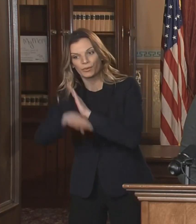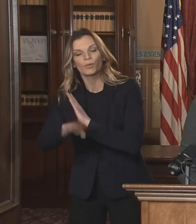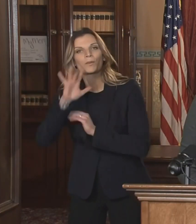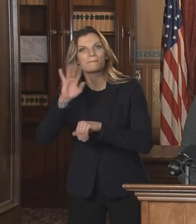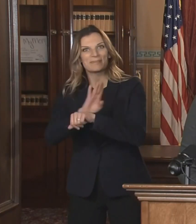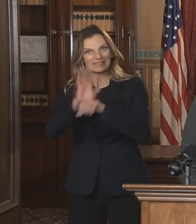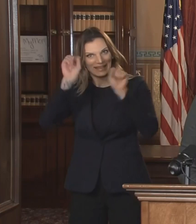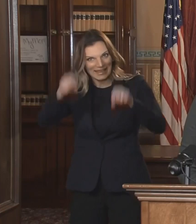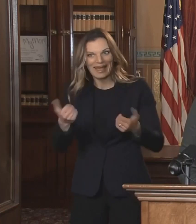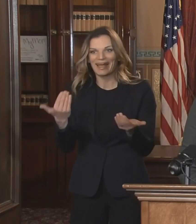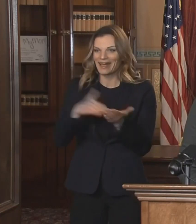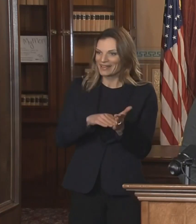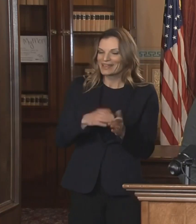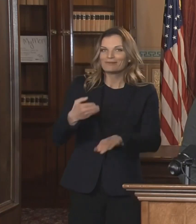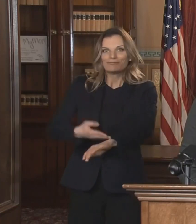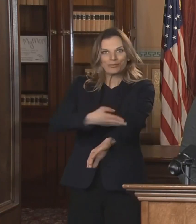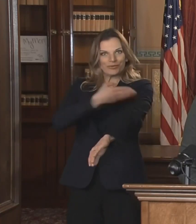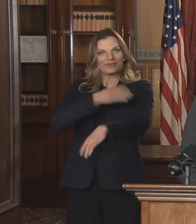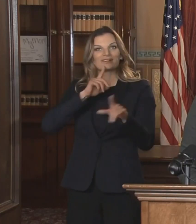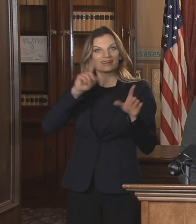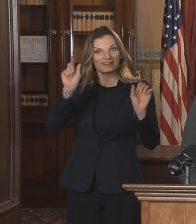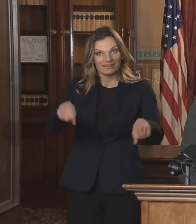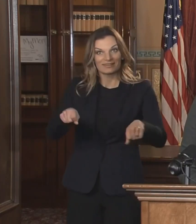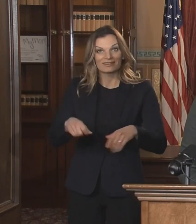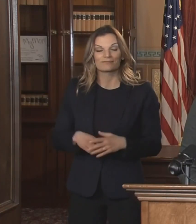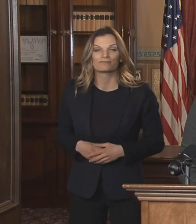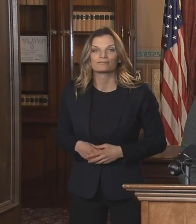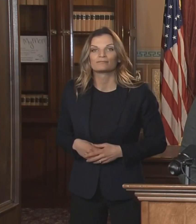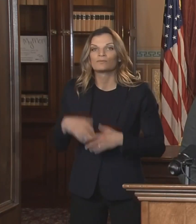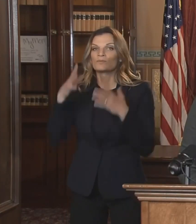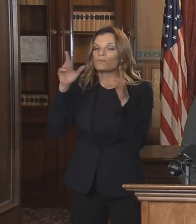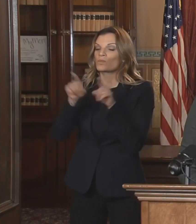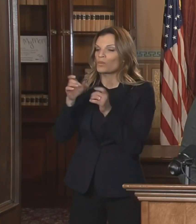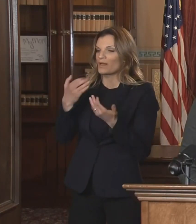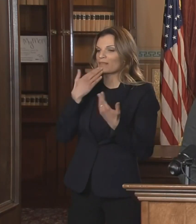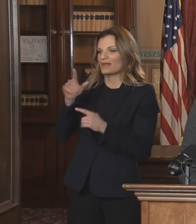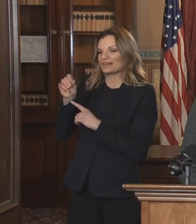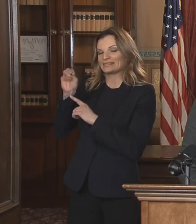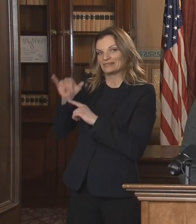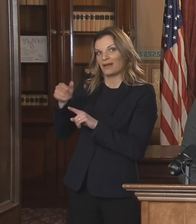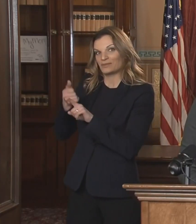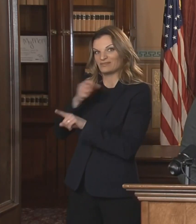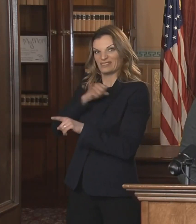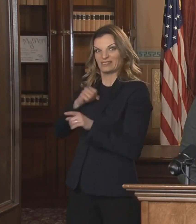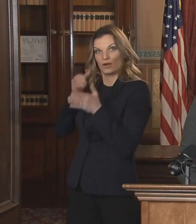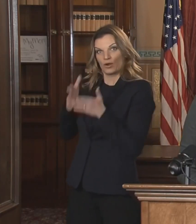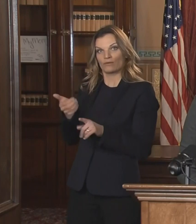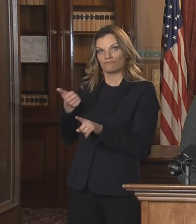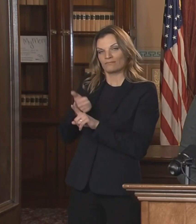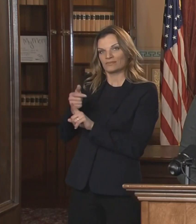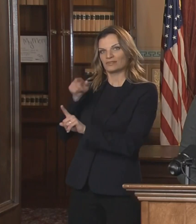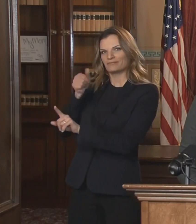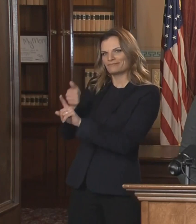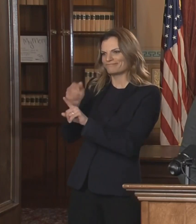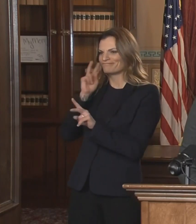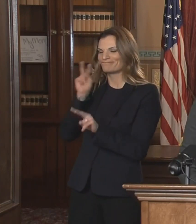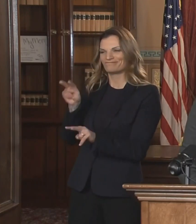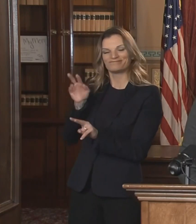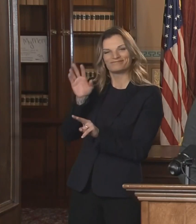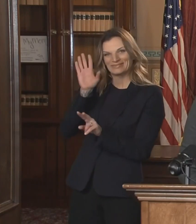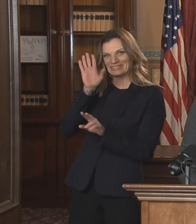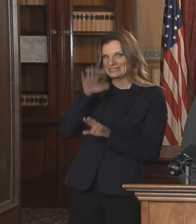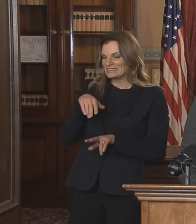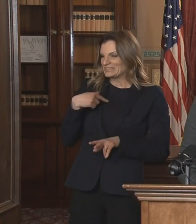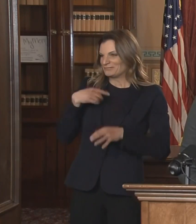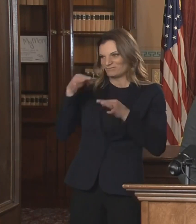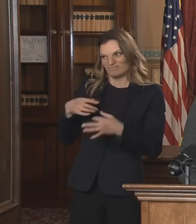for standing up in favor of this policy. As a small business owner, I know he has a